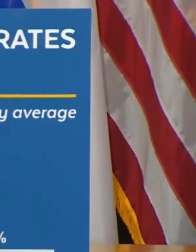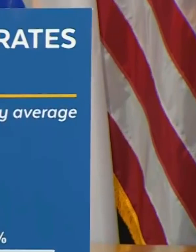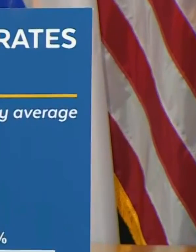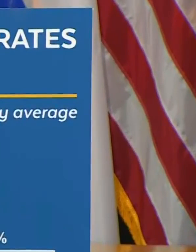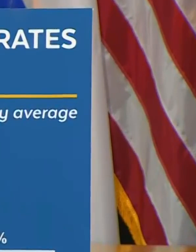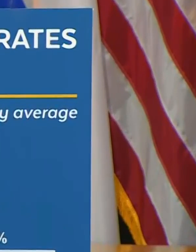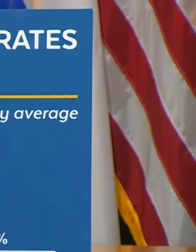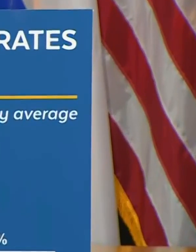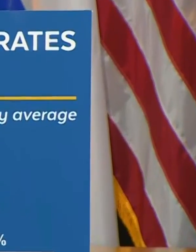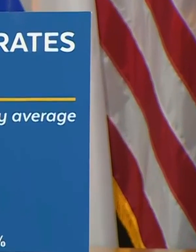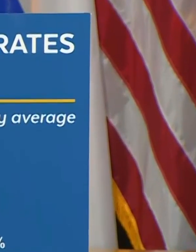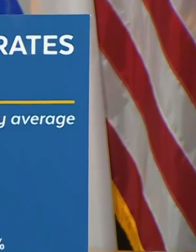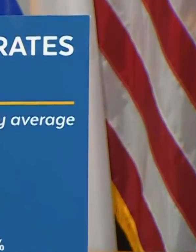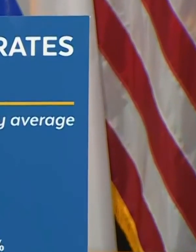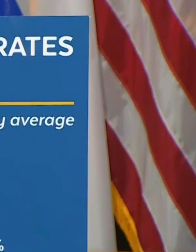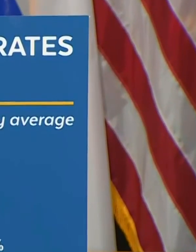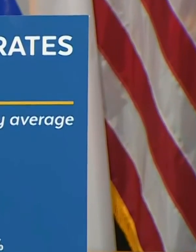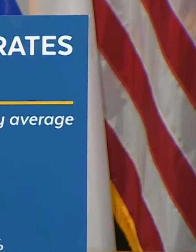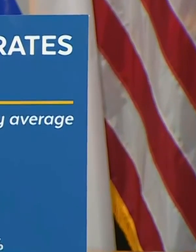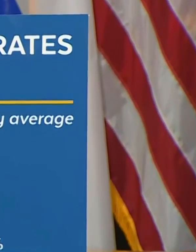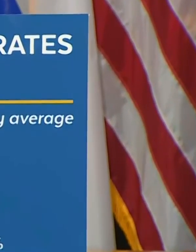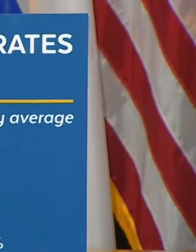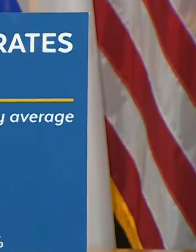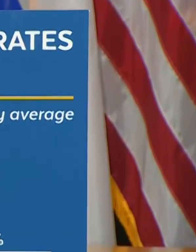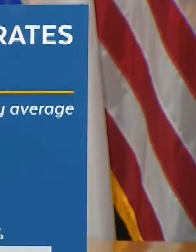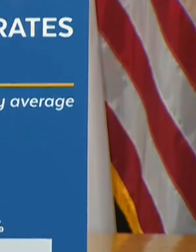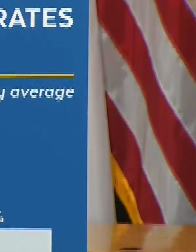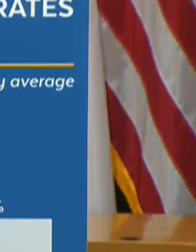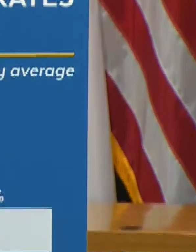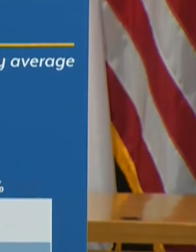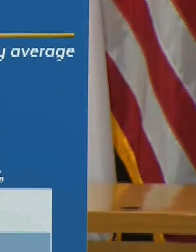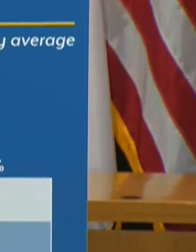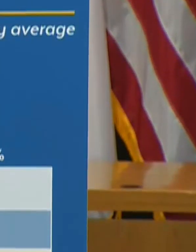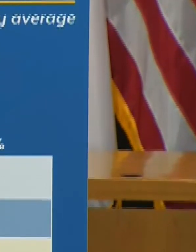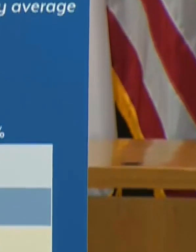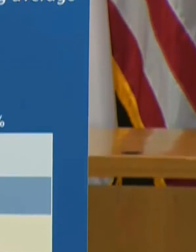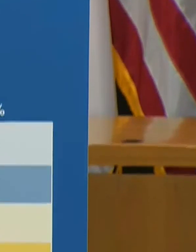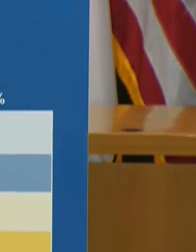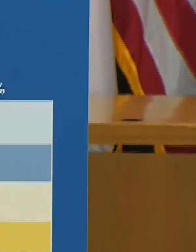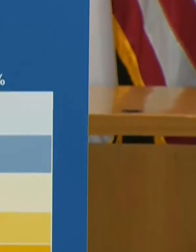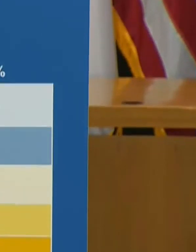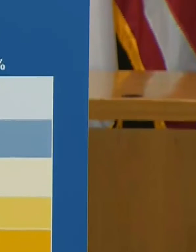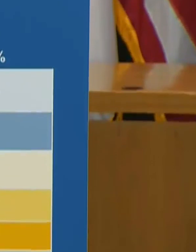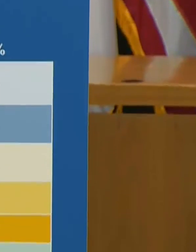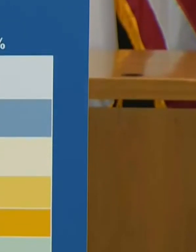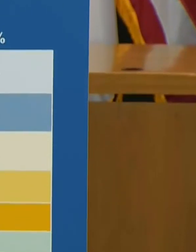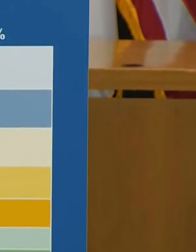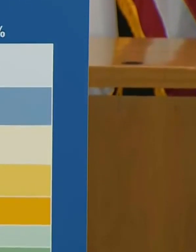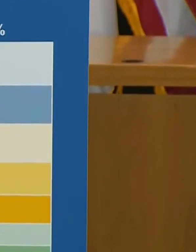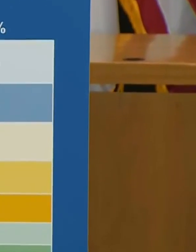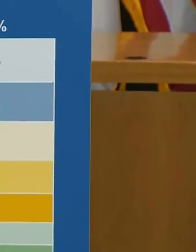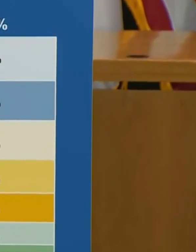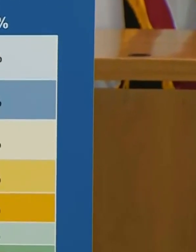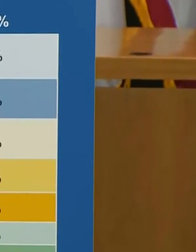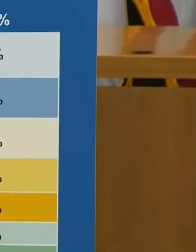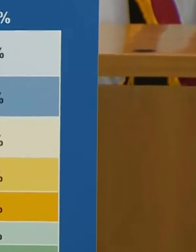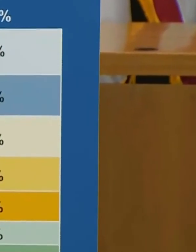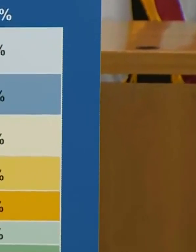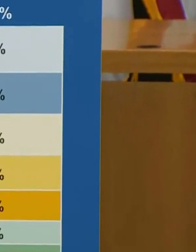Is the statute just going to have to do a End of the year, requires. God. Thank you for time, guys. I